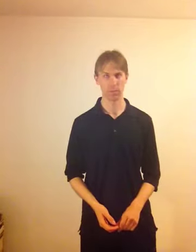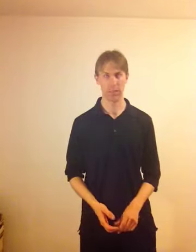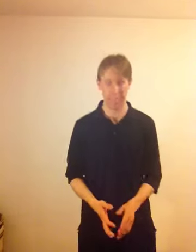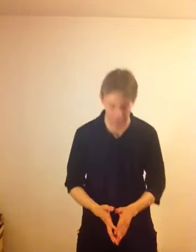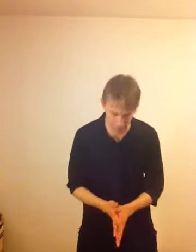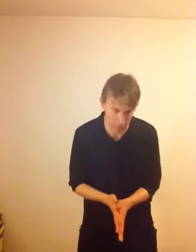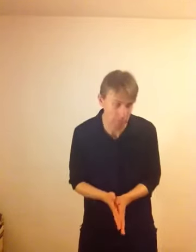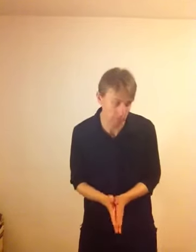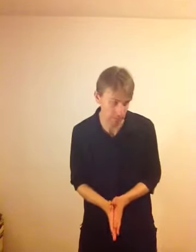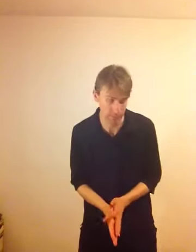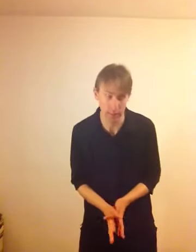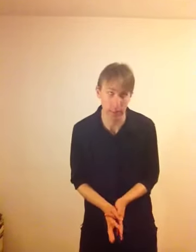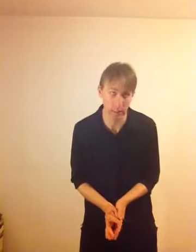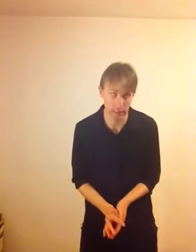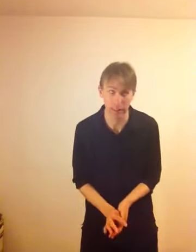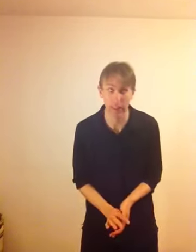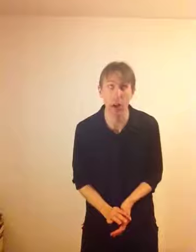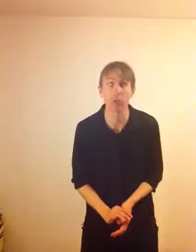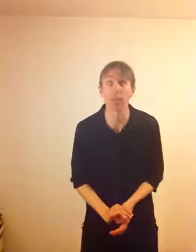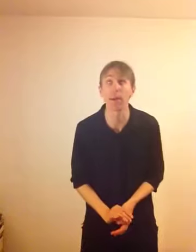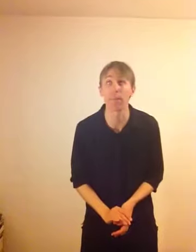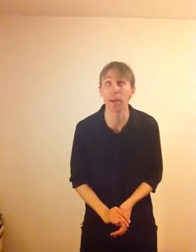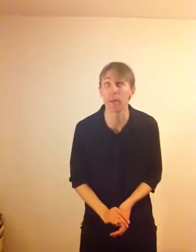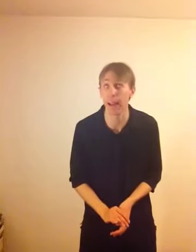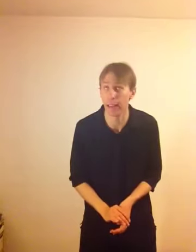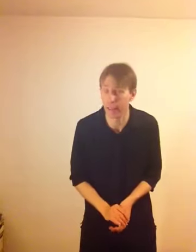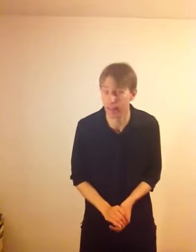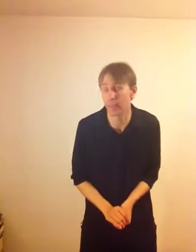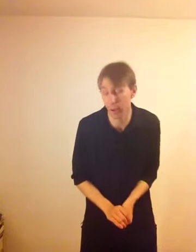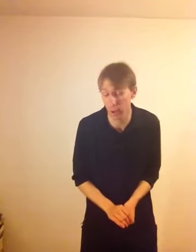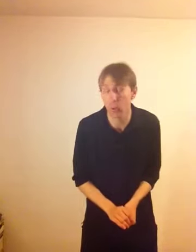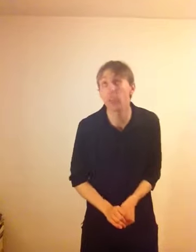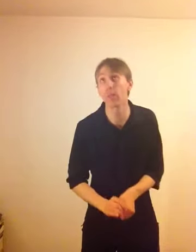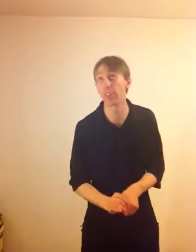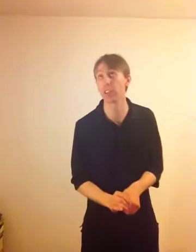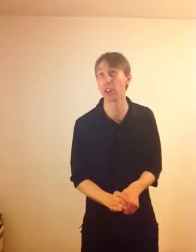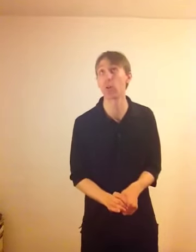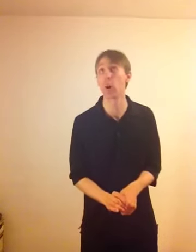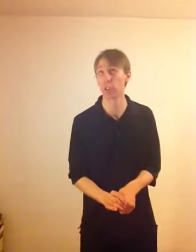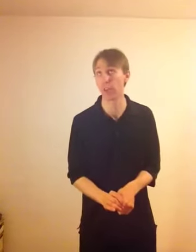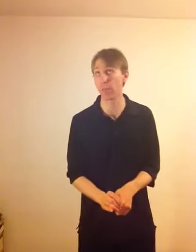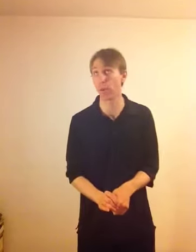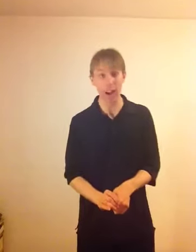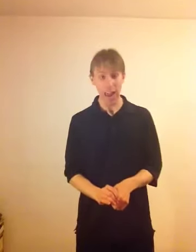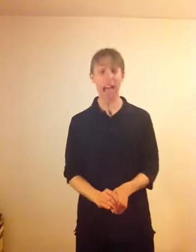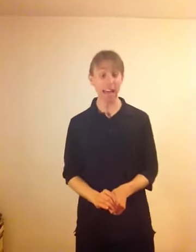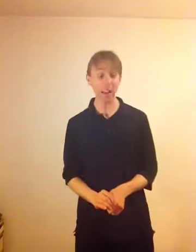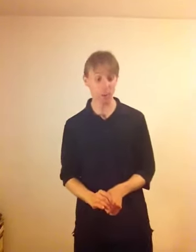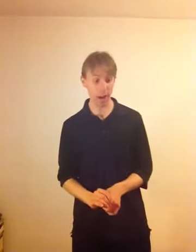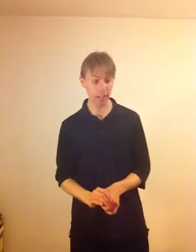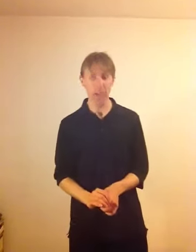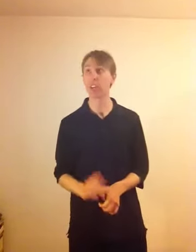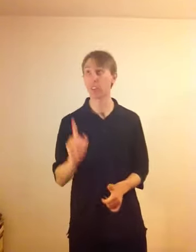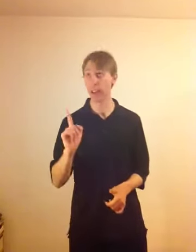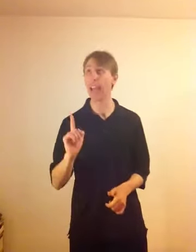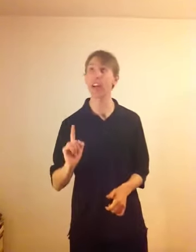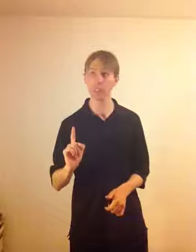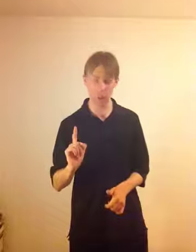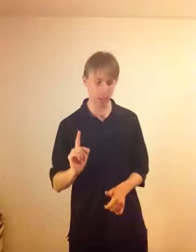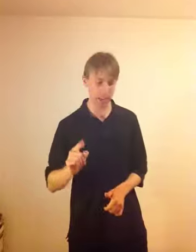Er, they can also be a bit reckless too. Something to watch out for. At any rate, to create a duplicate,